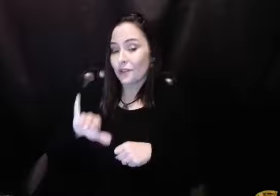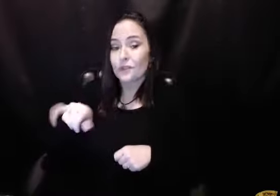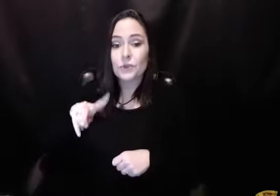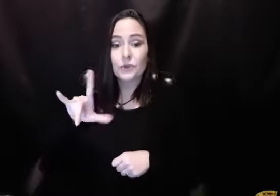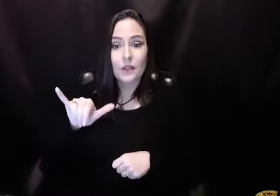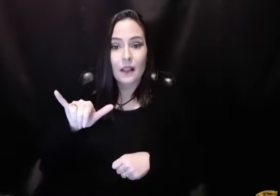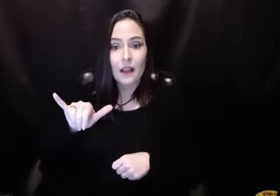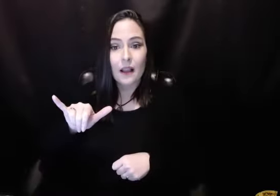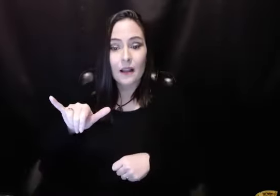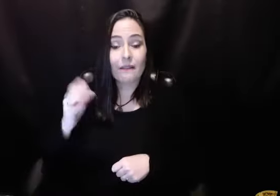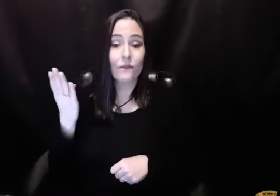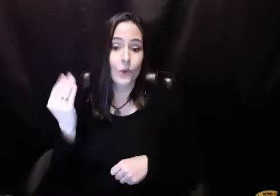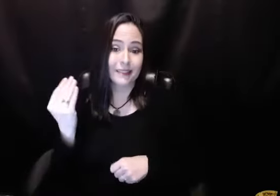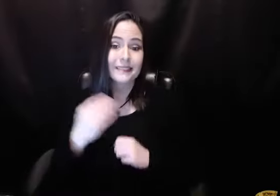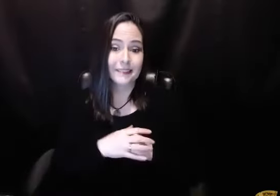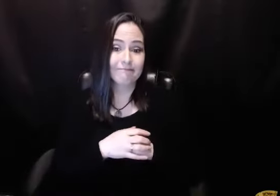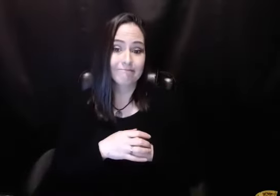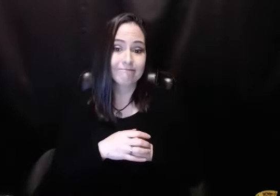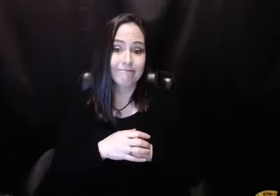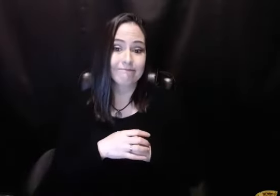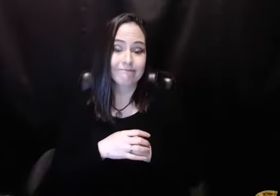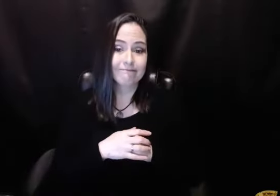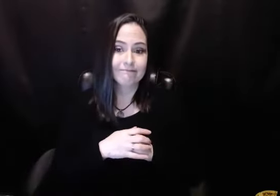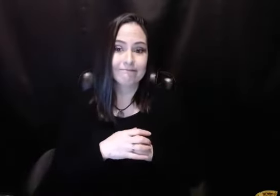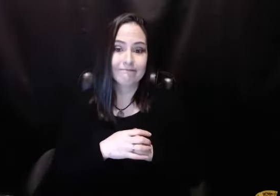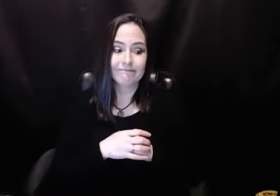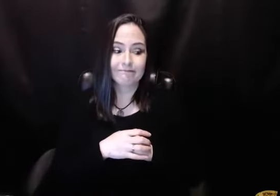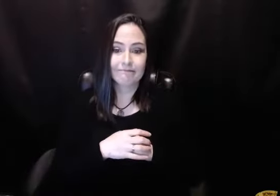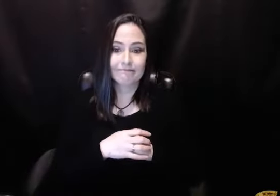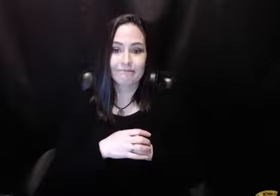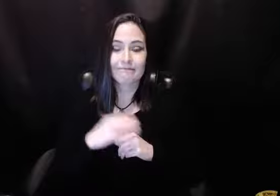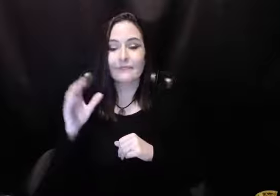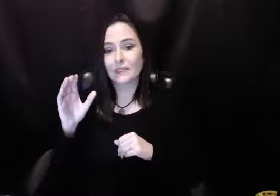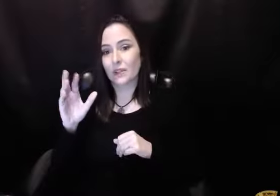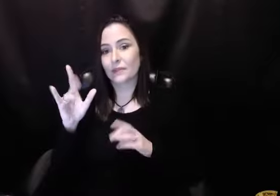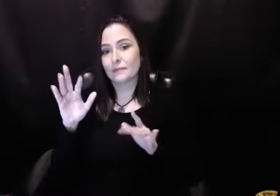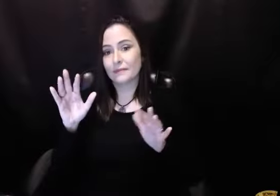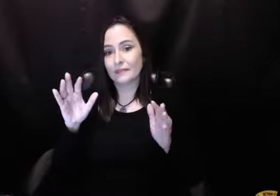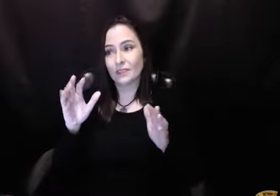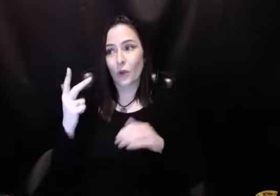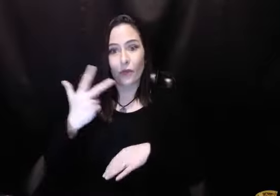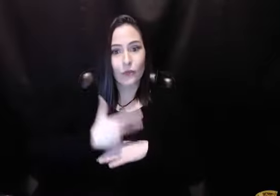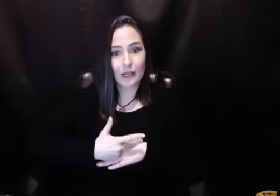11th. I wrote that original letter on July the 14th of 1994,